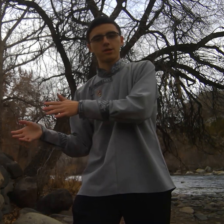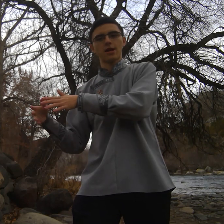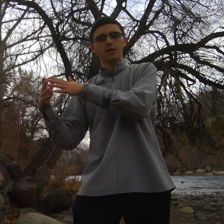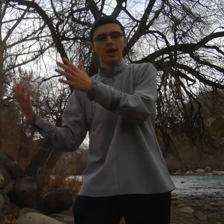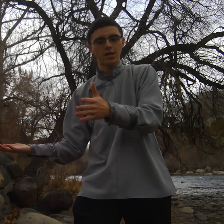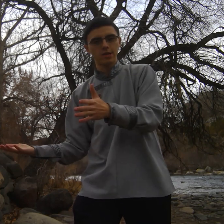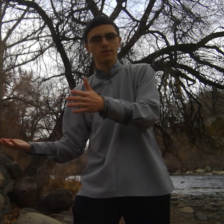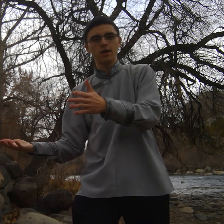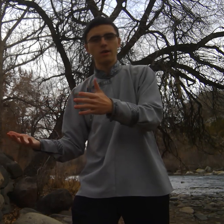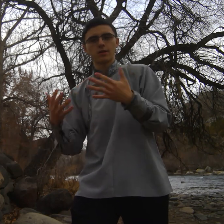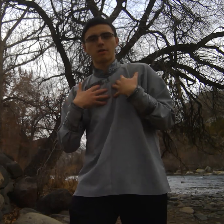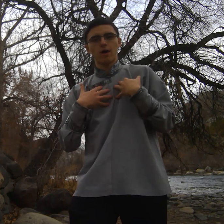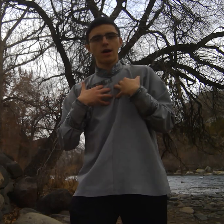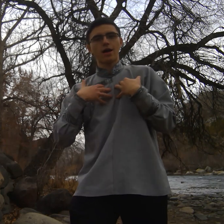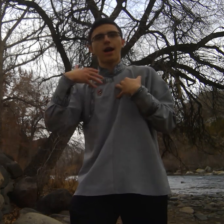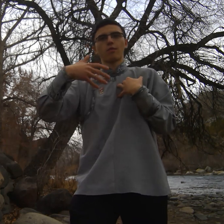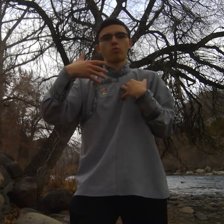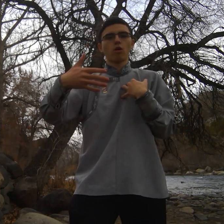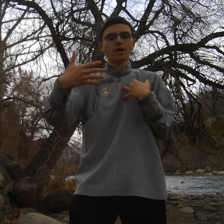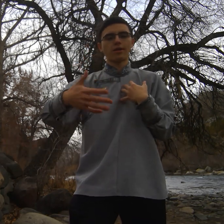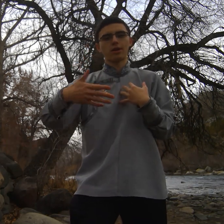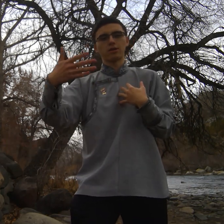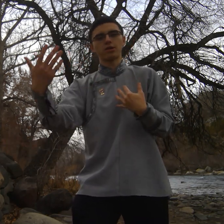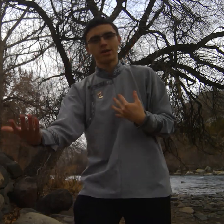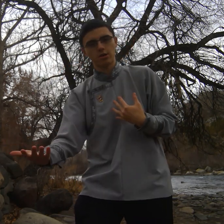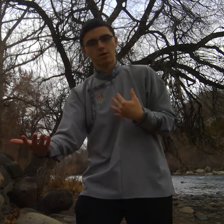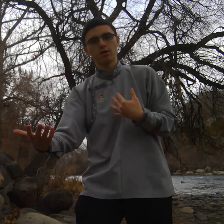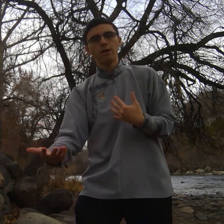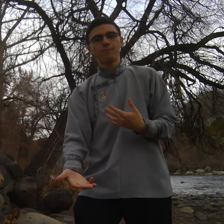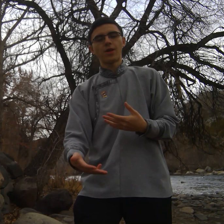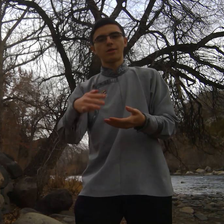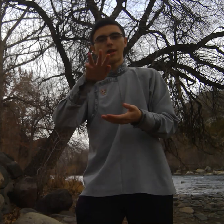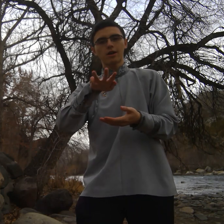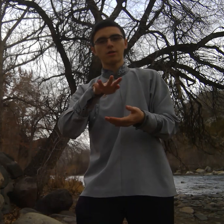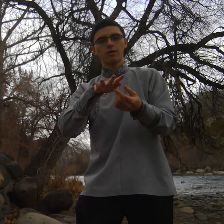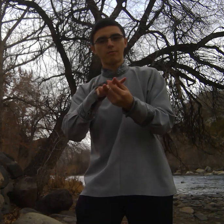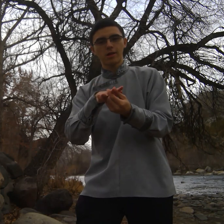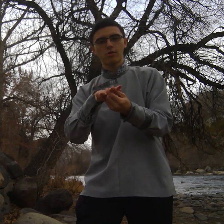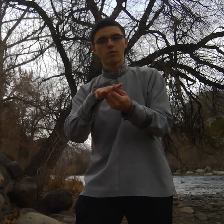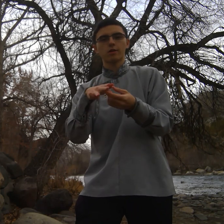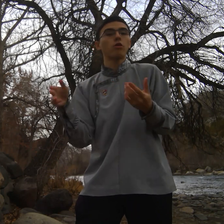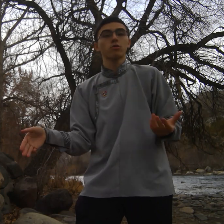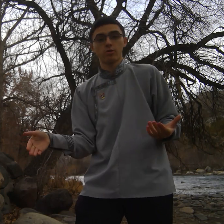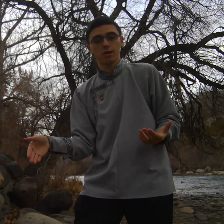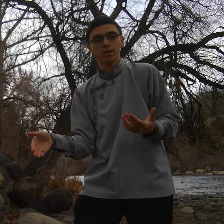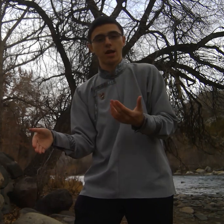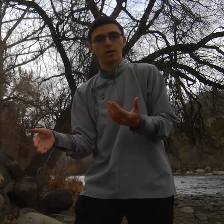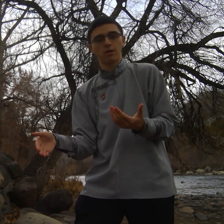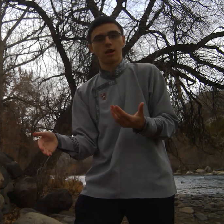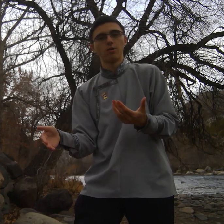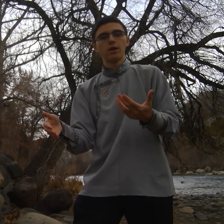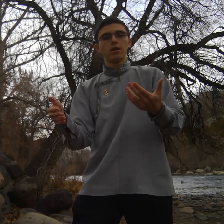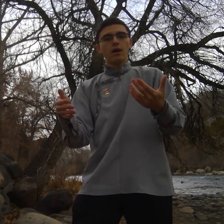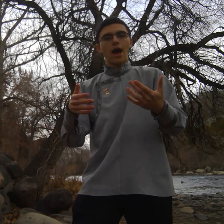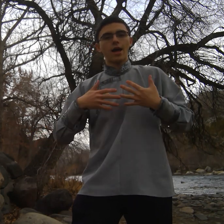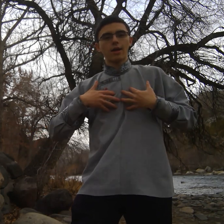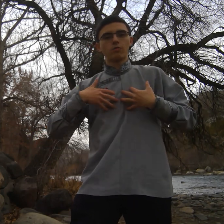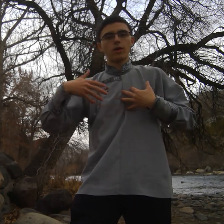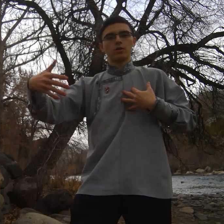education which is why I work as an English teacher then the second goal of Peace Corps is cultural exchange so I will